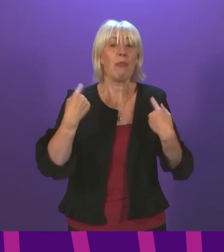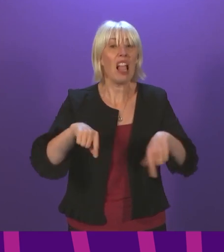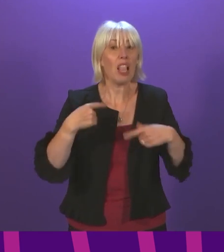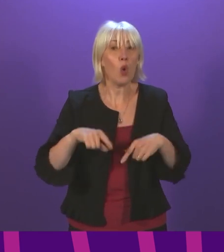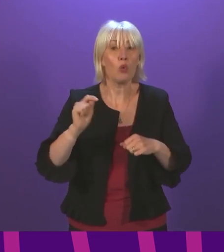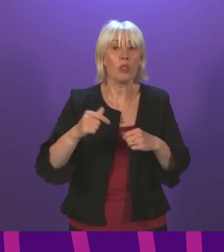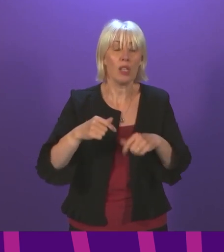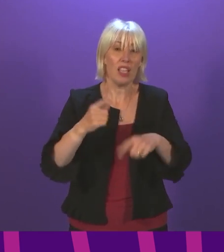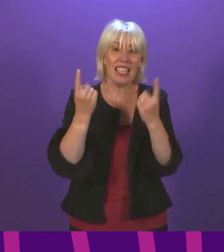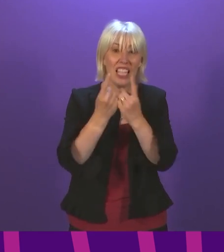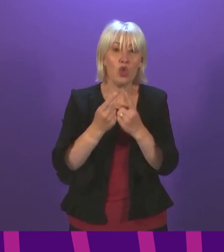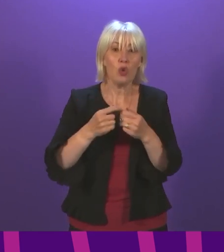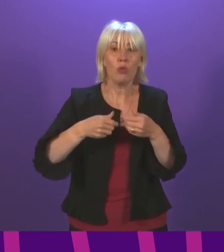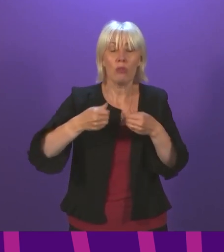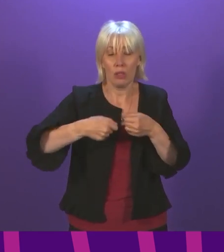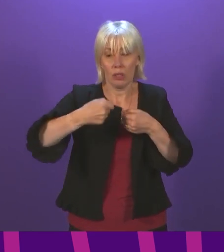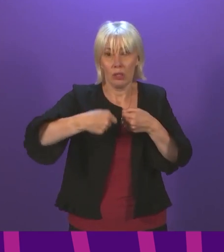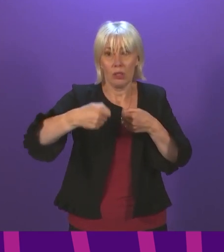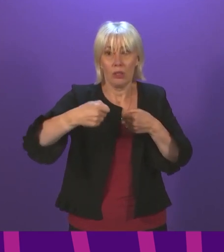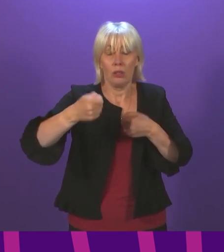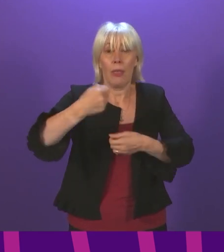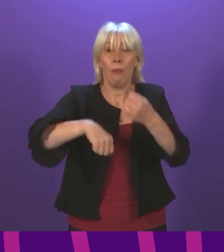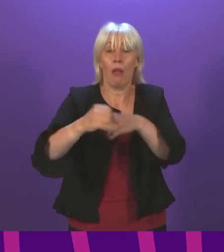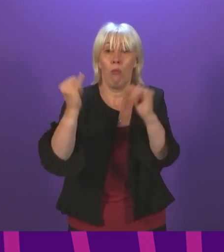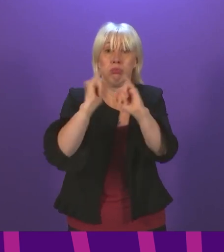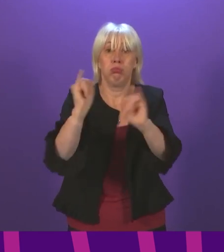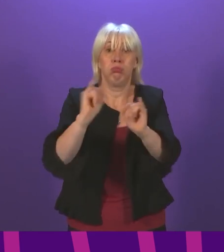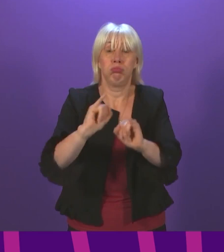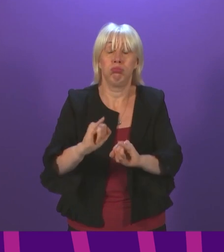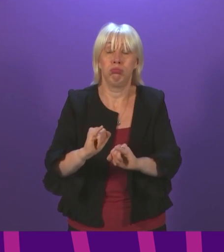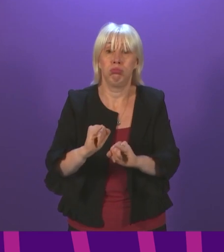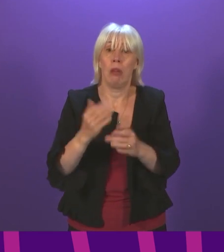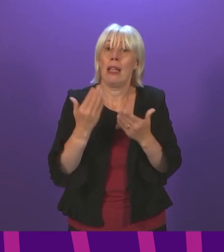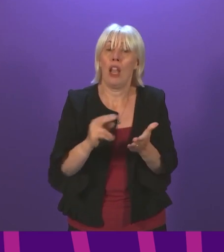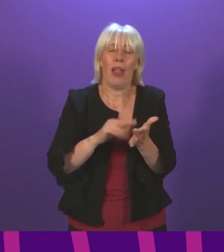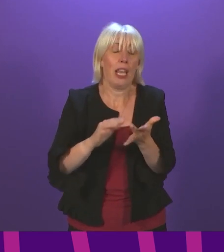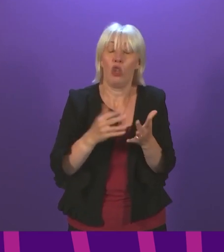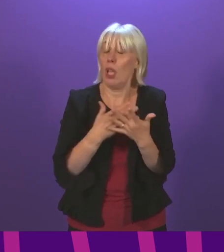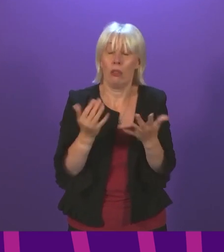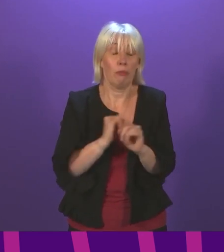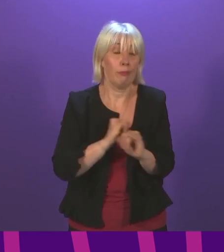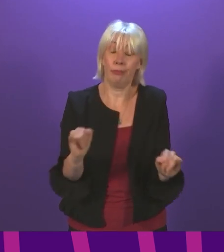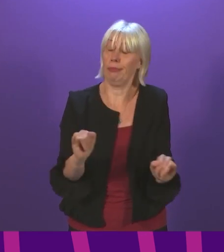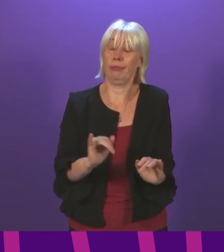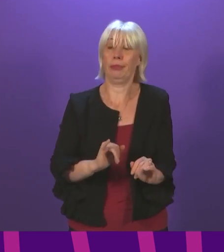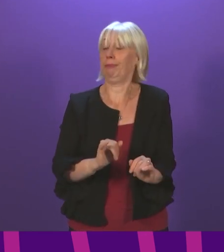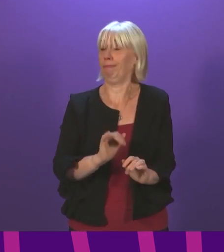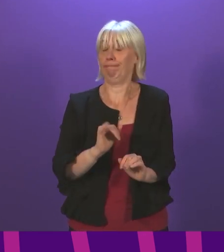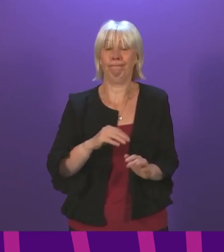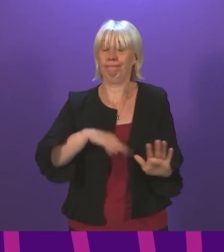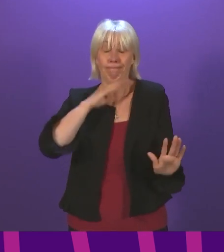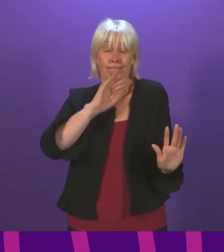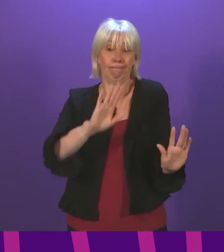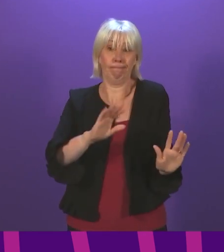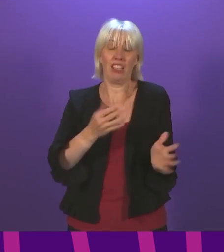to spiral into a crisis. The knock-on problems are bringing our NHS to its knees and putting lives at risk, and it's